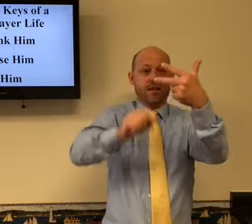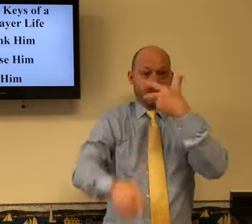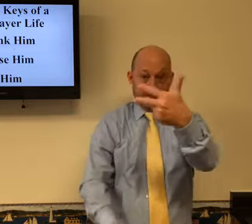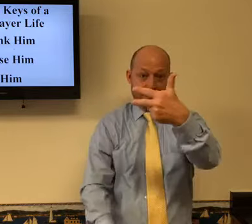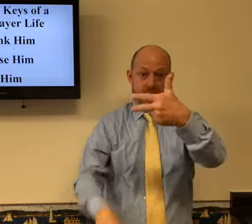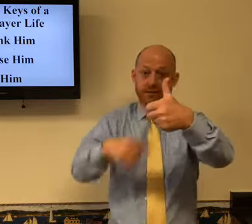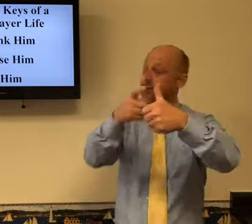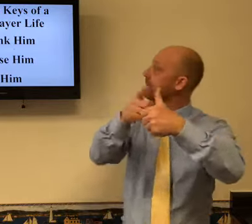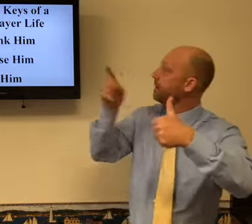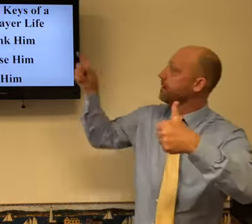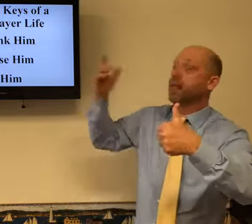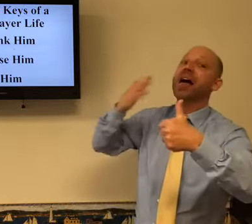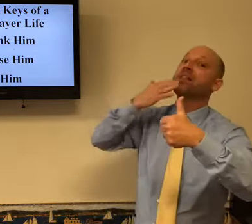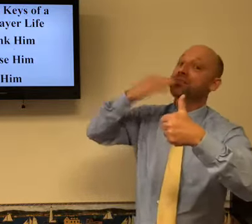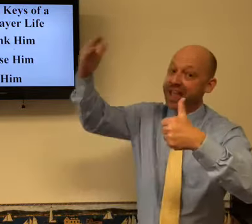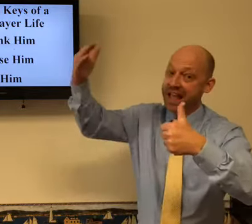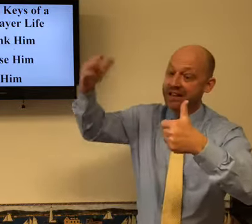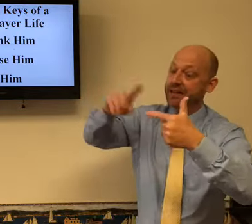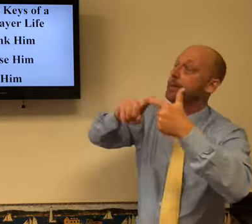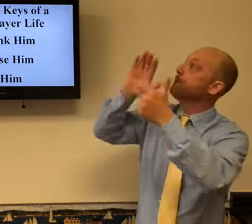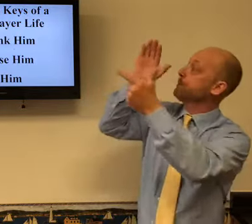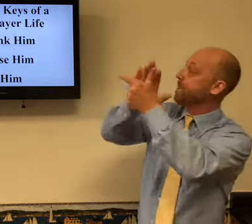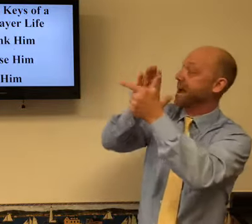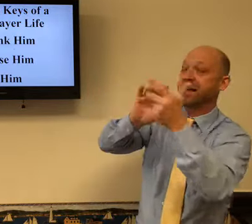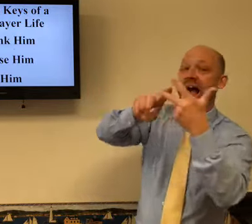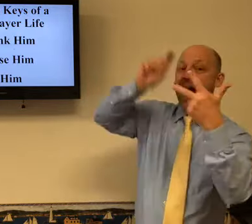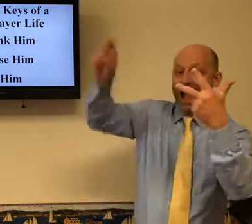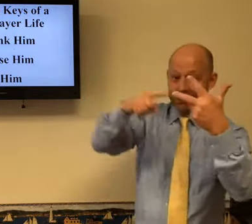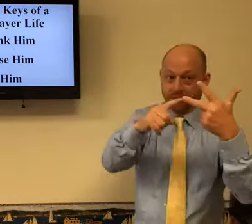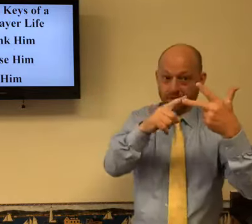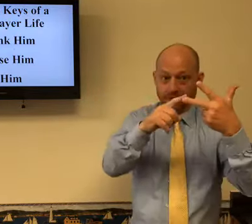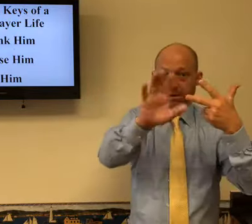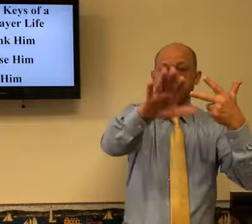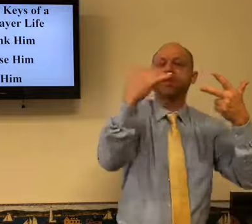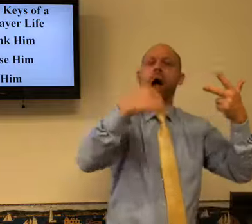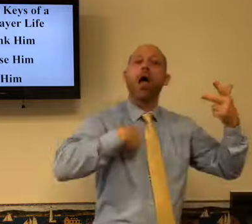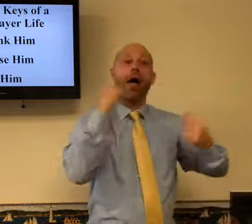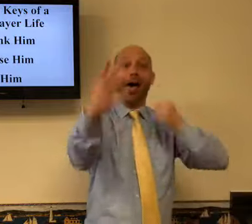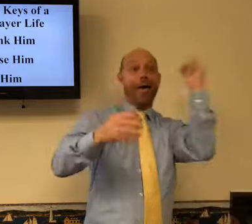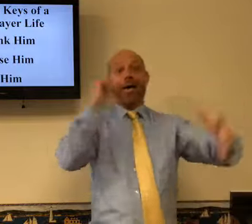in your house, remember those three keys. Thank him. Praise him. Ask him.